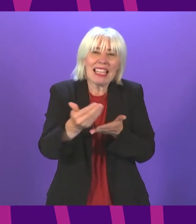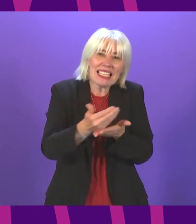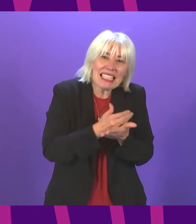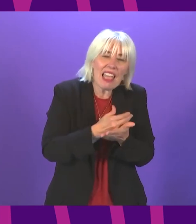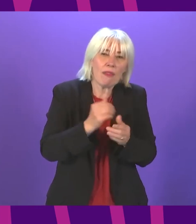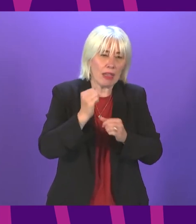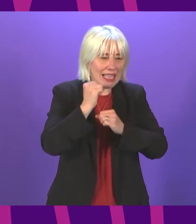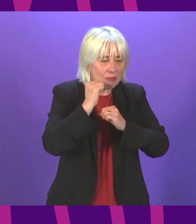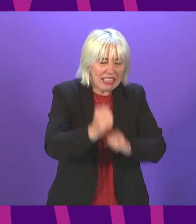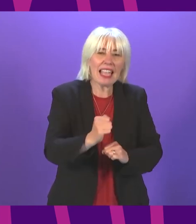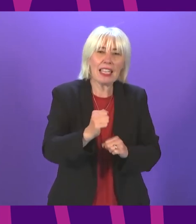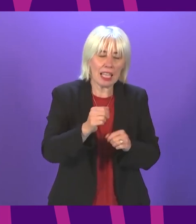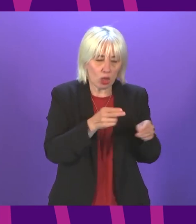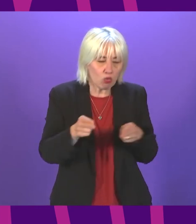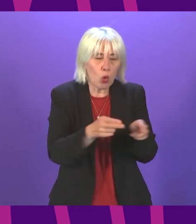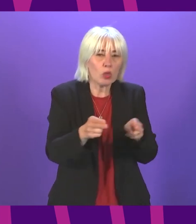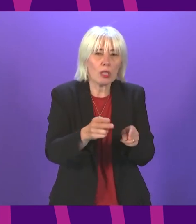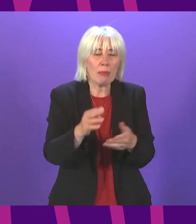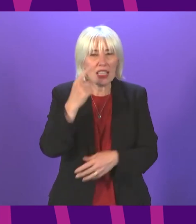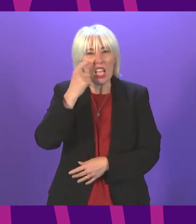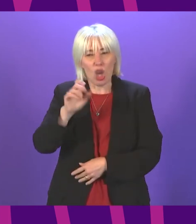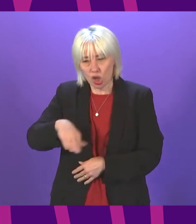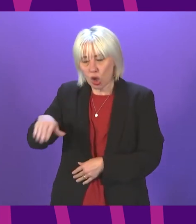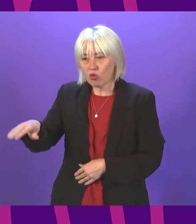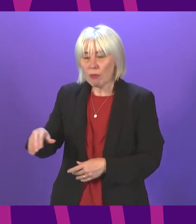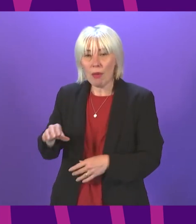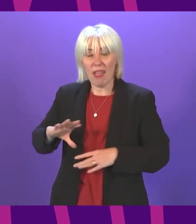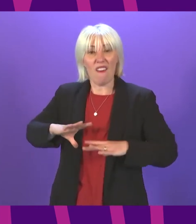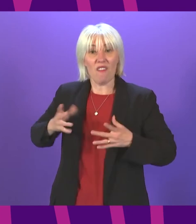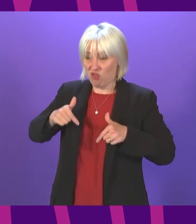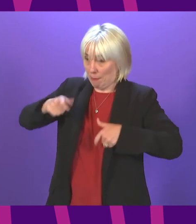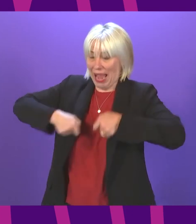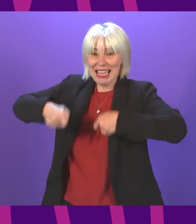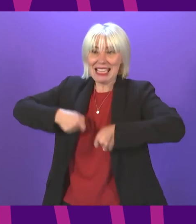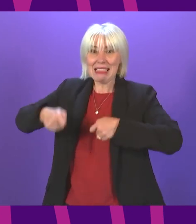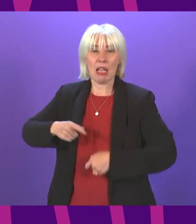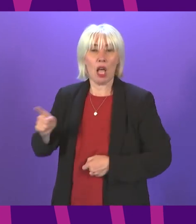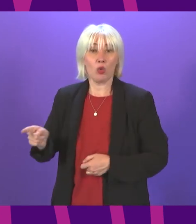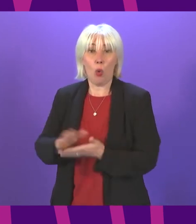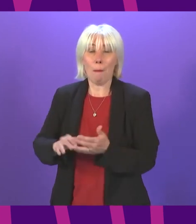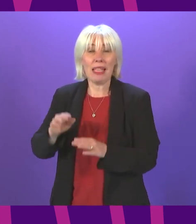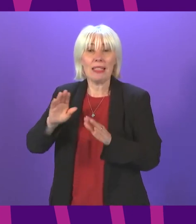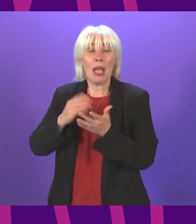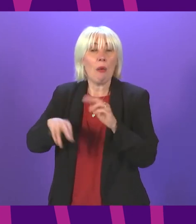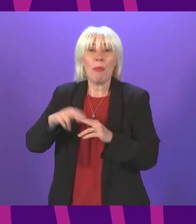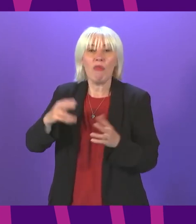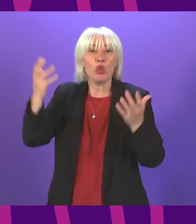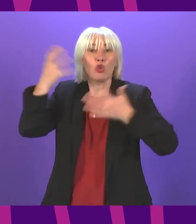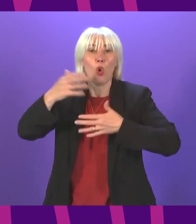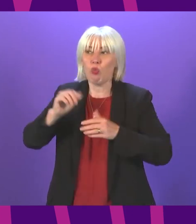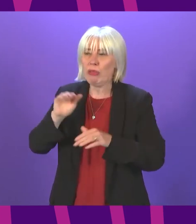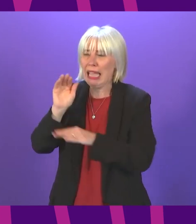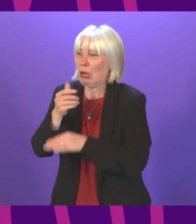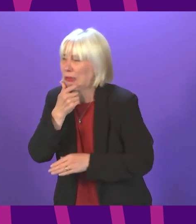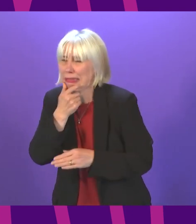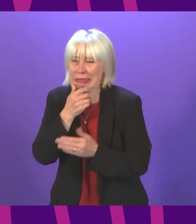dedicated routes so that those young children that are getting their free bikes their parents are not going to worry about them using those bikes